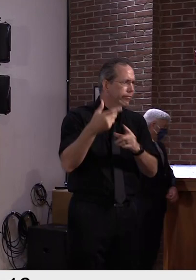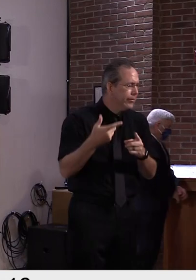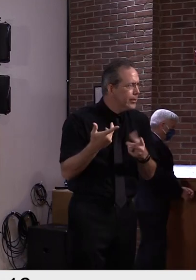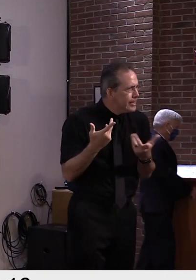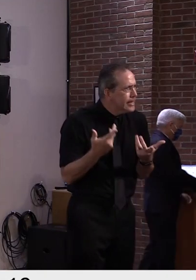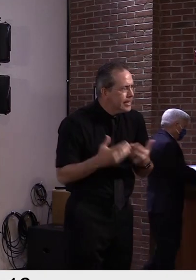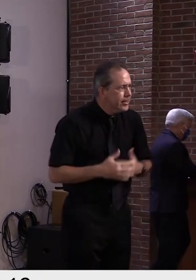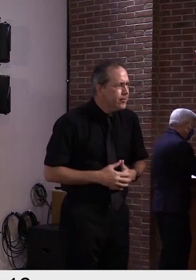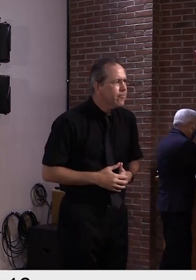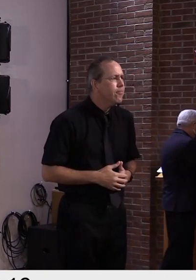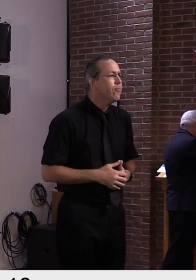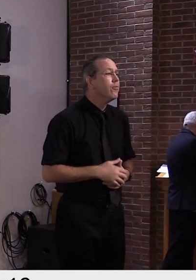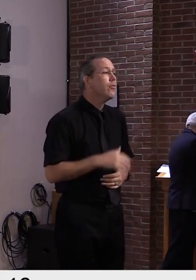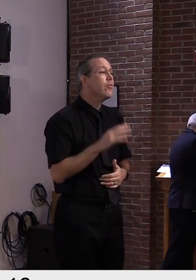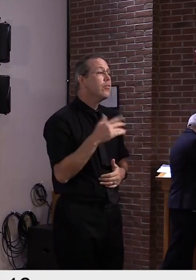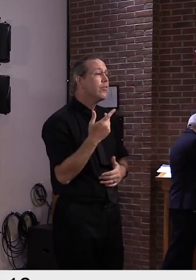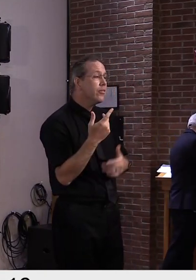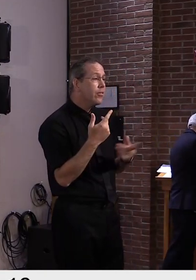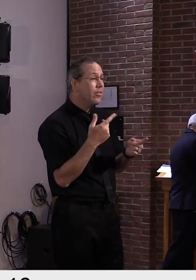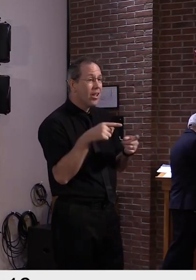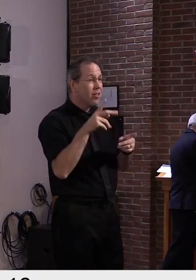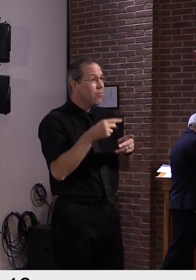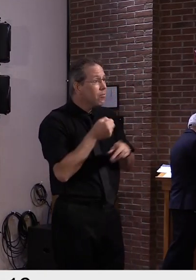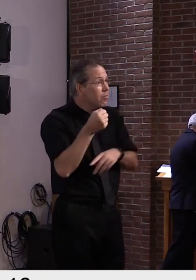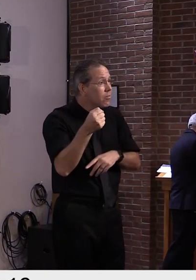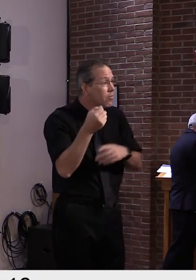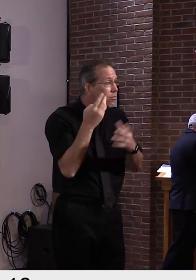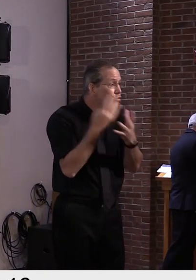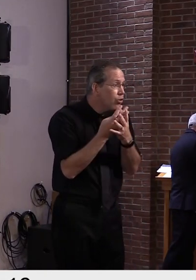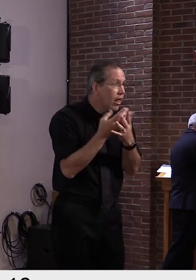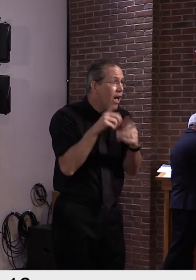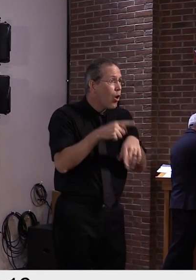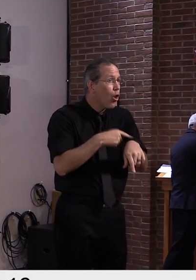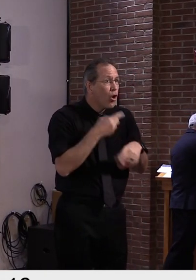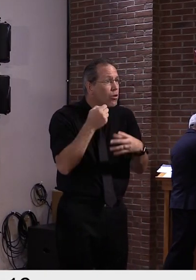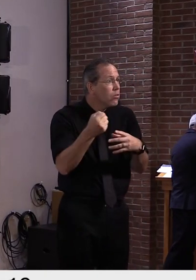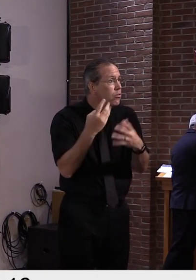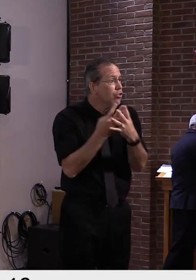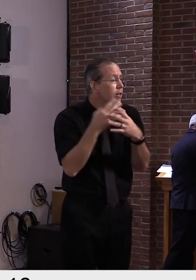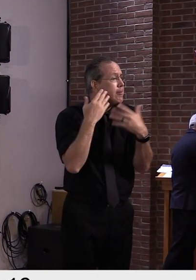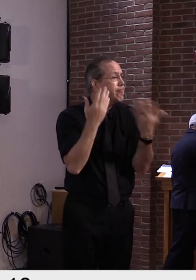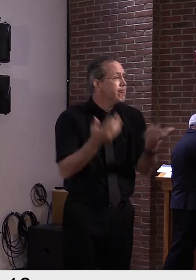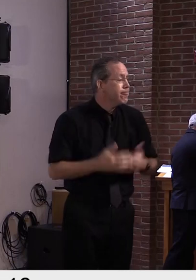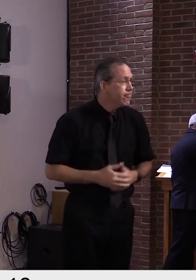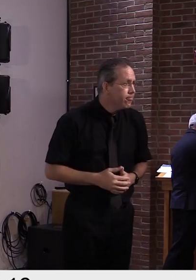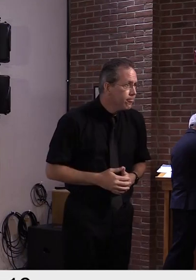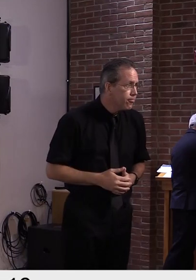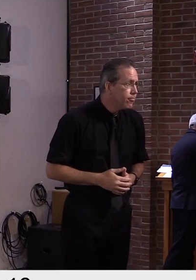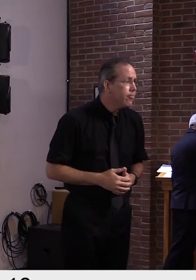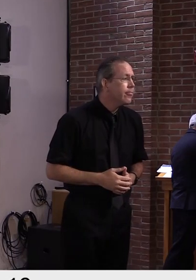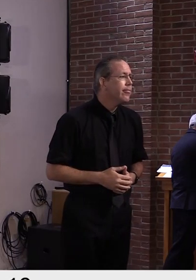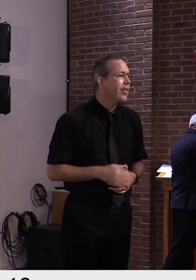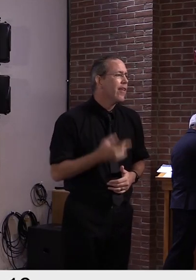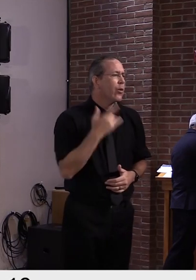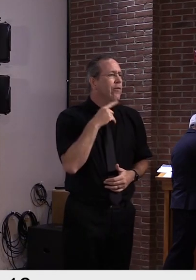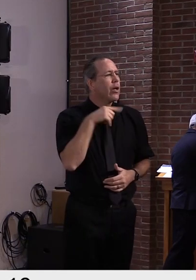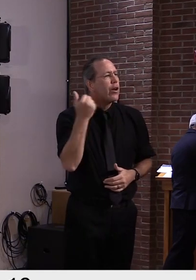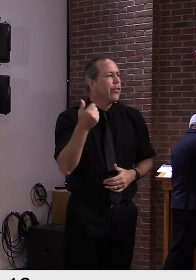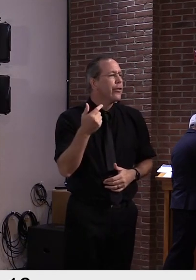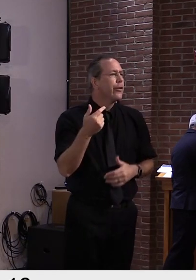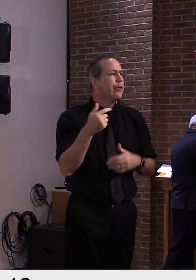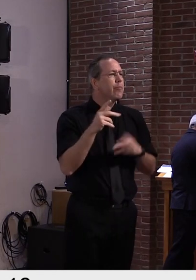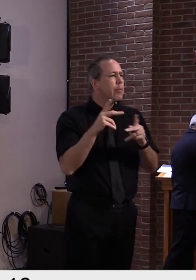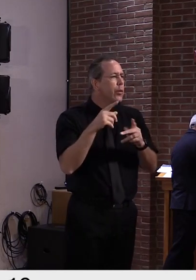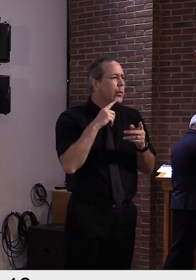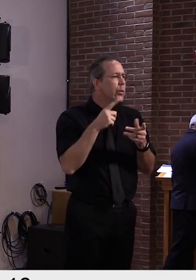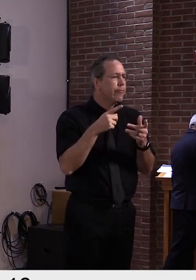exact sentence until, um, the rest of the cases are resolved against the other defendants, including Bill Stanger. Uh, so they have capped it